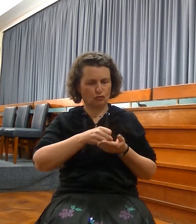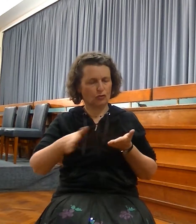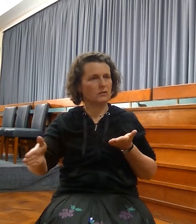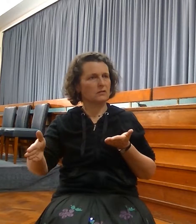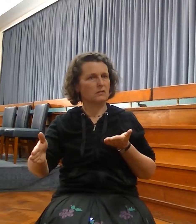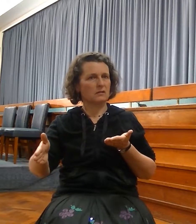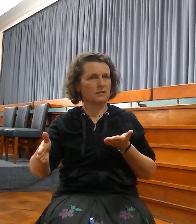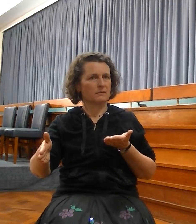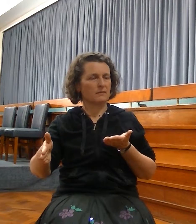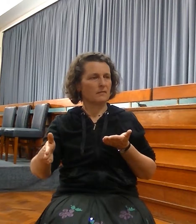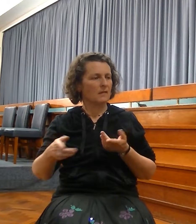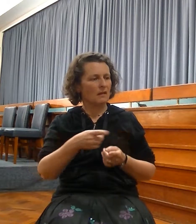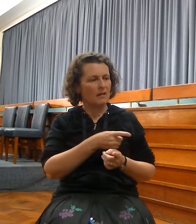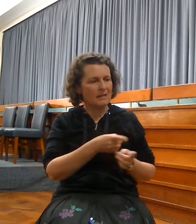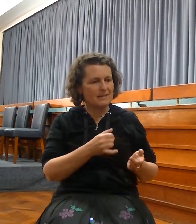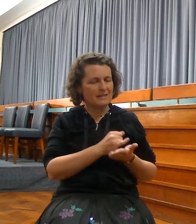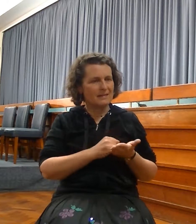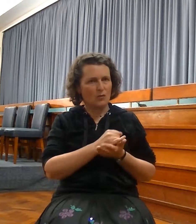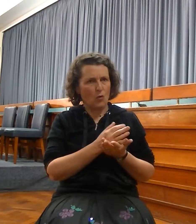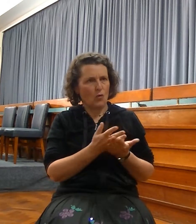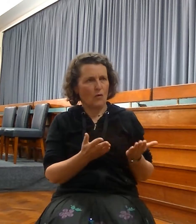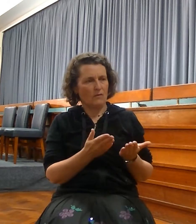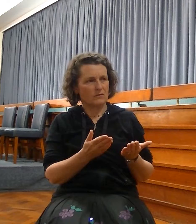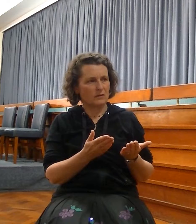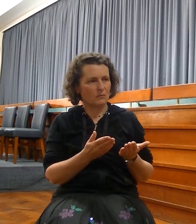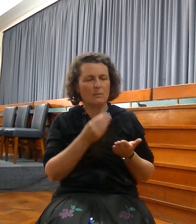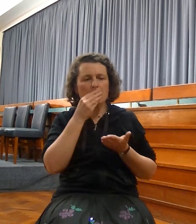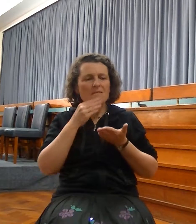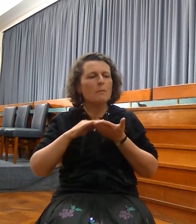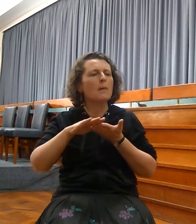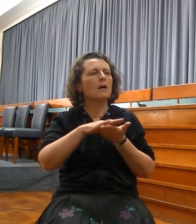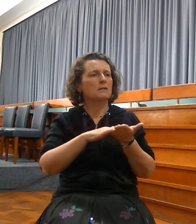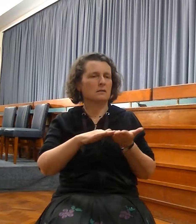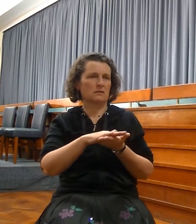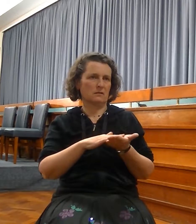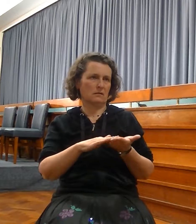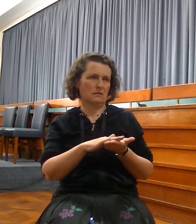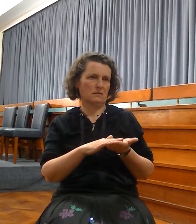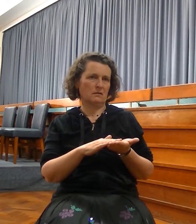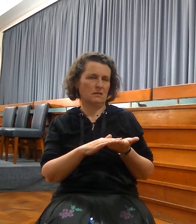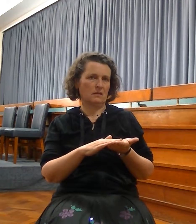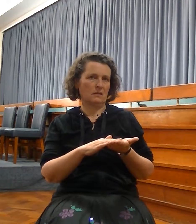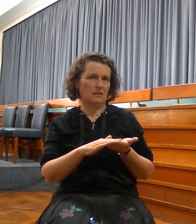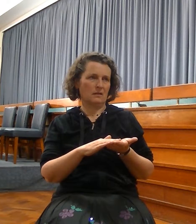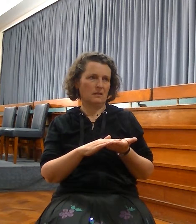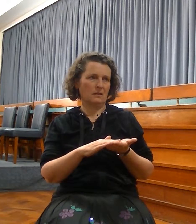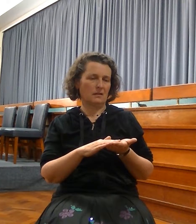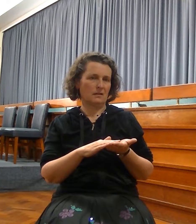whereby they have sinned, and whereby they have transgressed against me. And it shall be to me a name of joy,